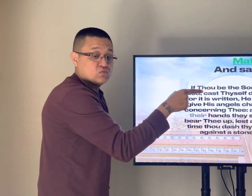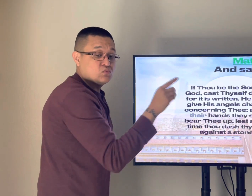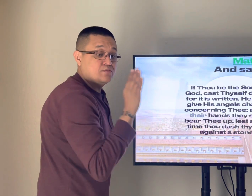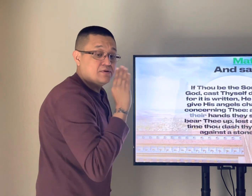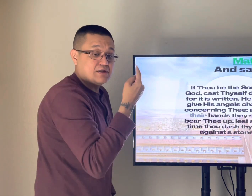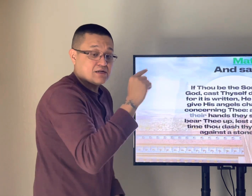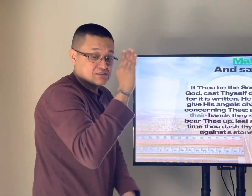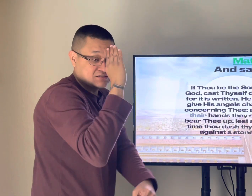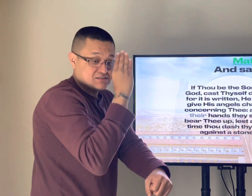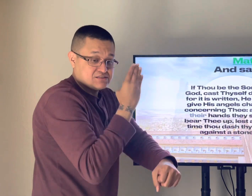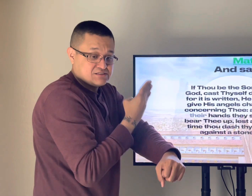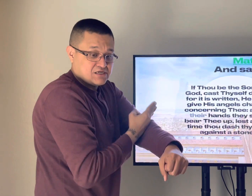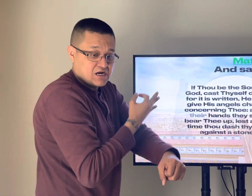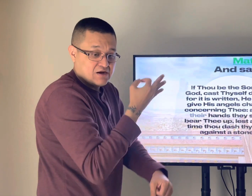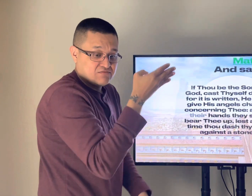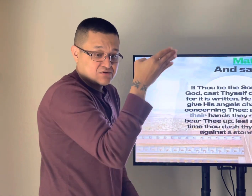if thou be the son of god